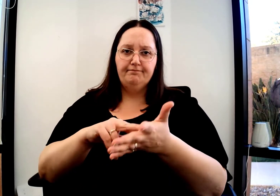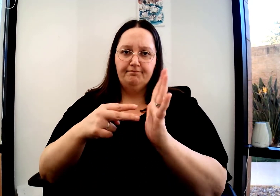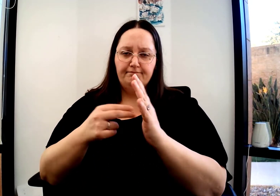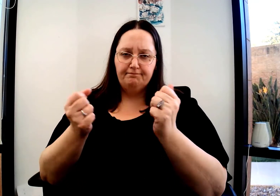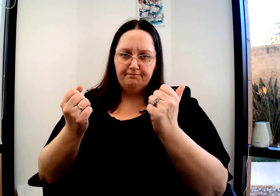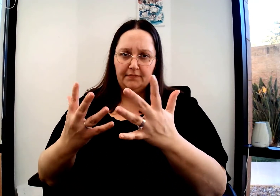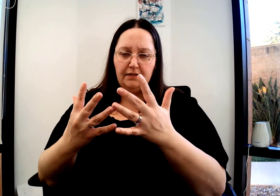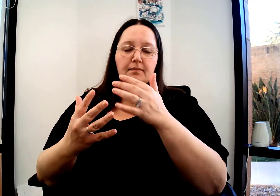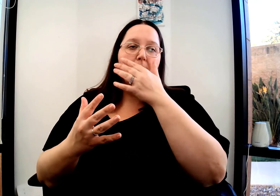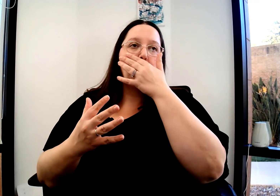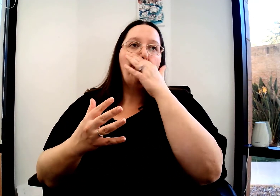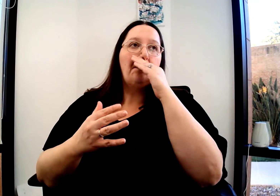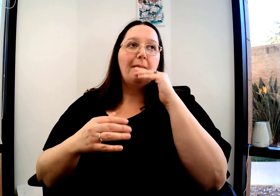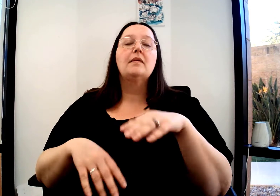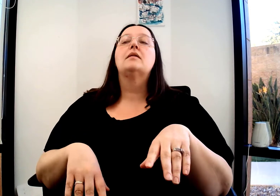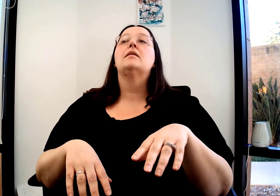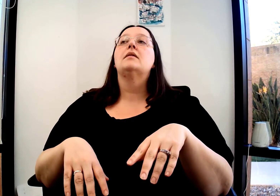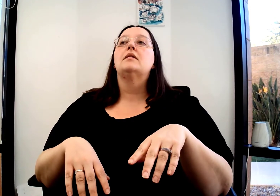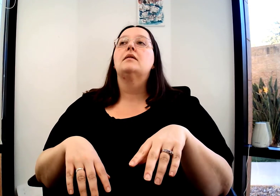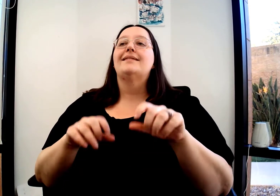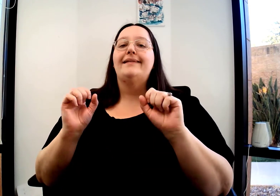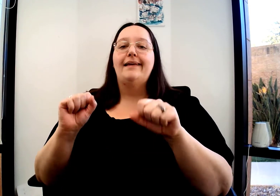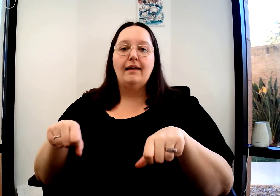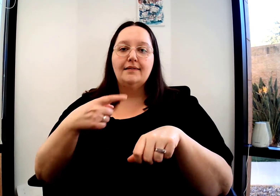In English, there's so many definitions for the word decline.